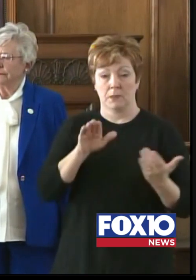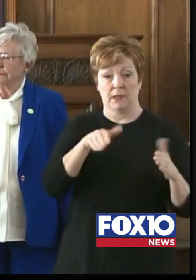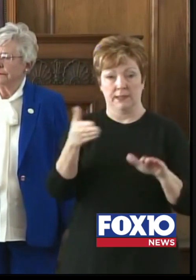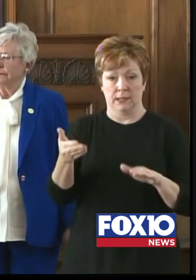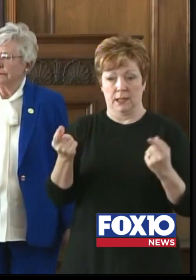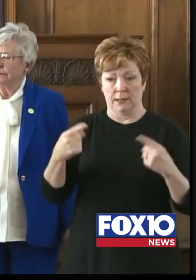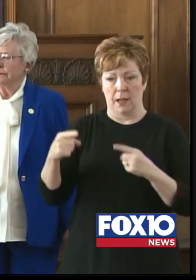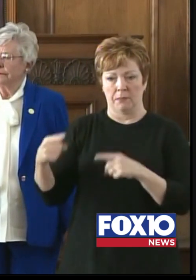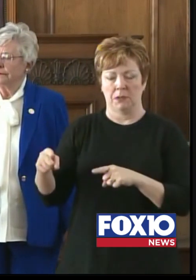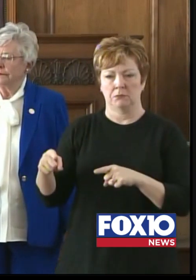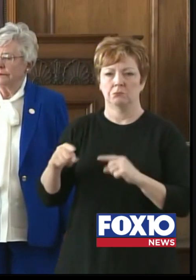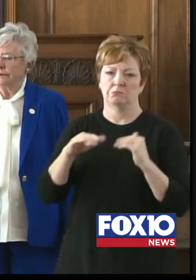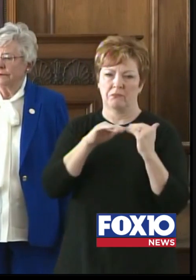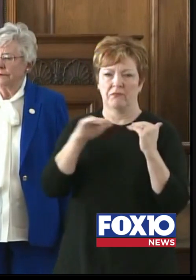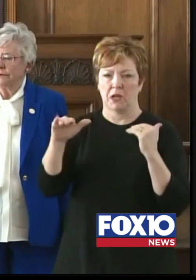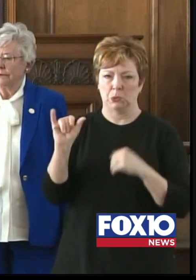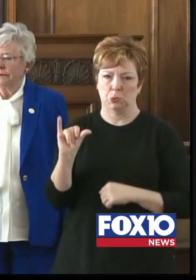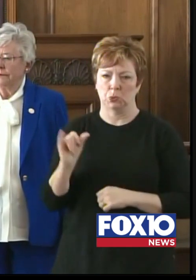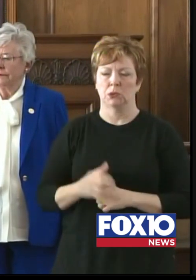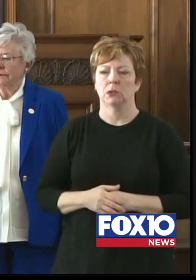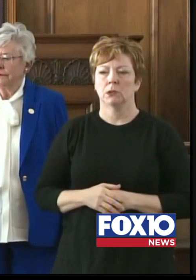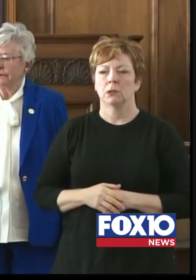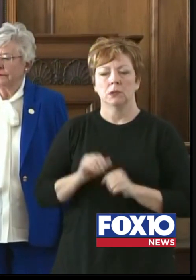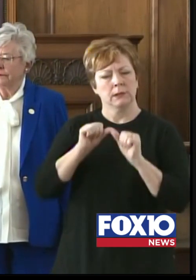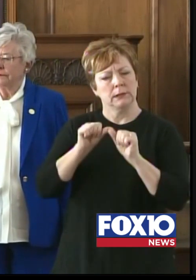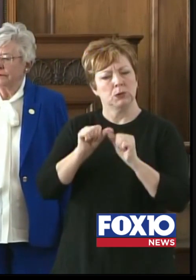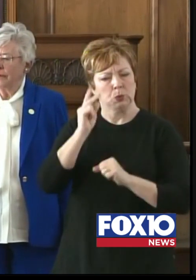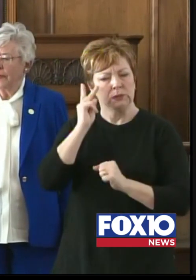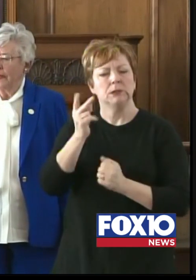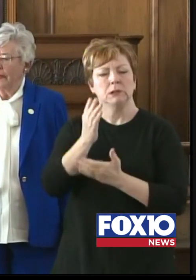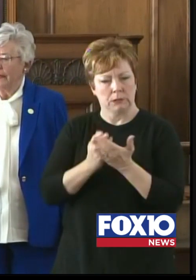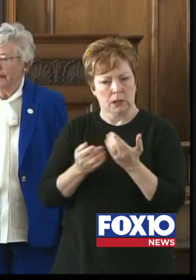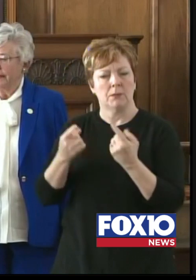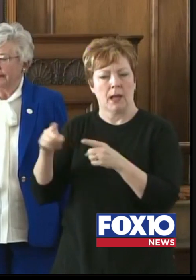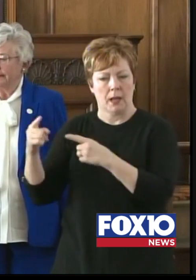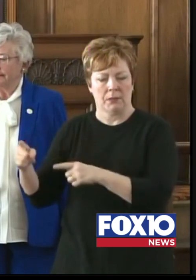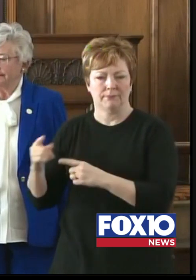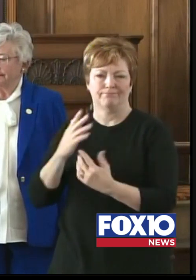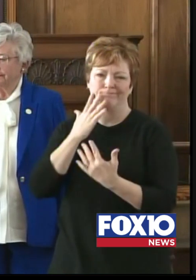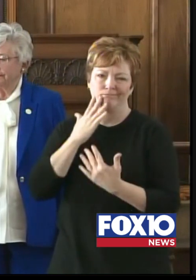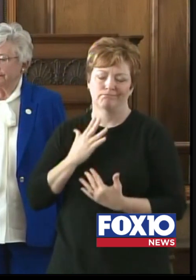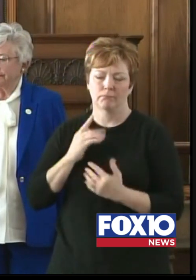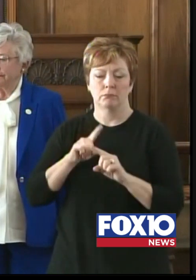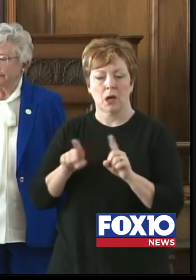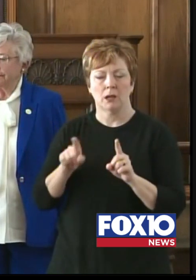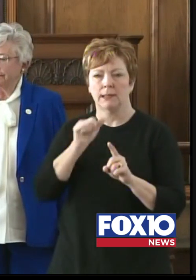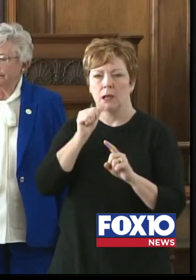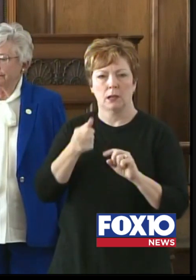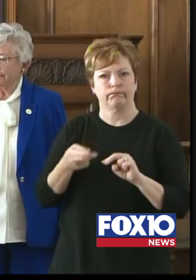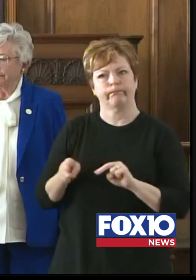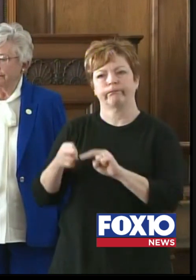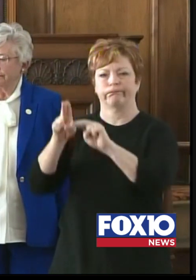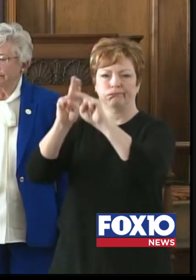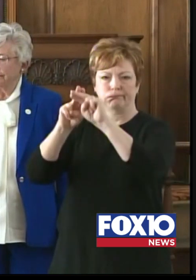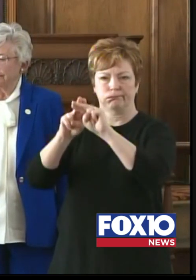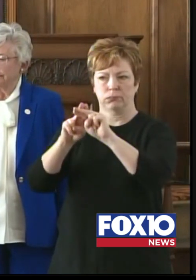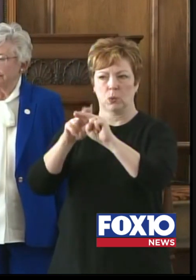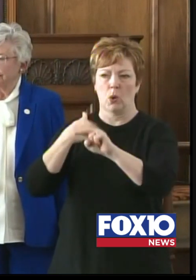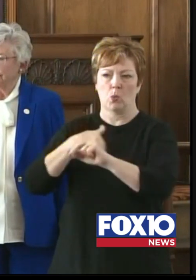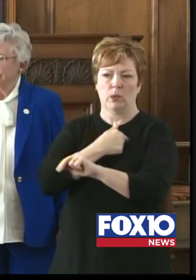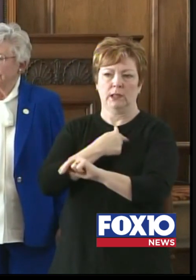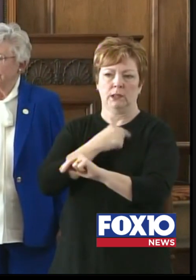seen have been fairly flat as well. We continue to see some of those unfortunately, but they're certainly not accelerating at those rates like we